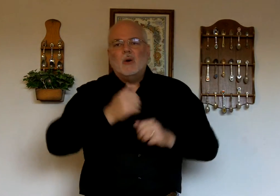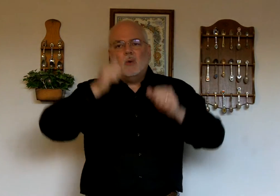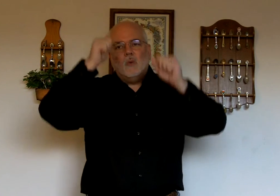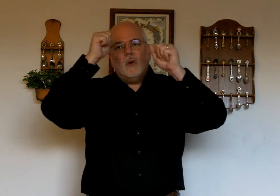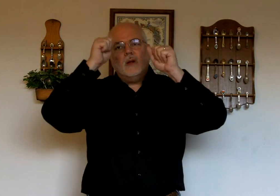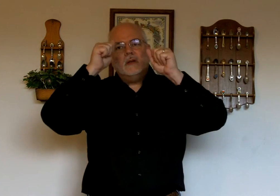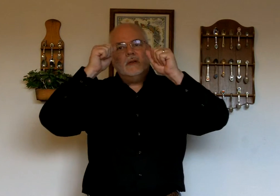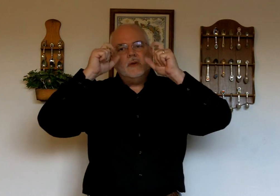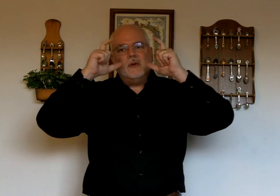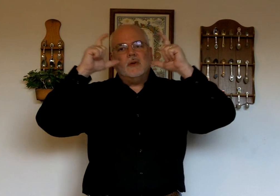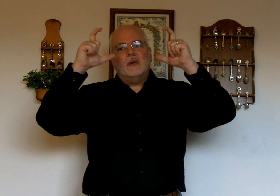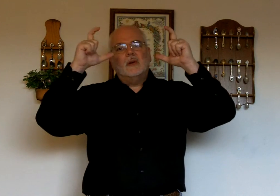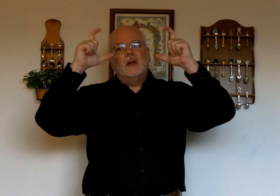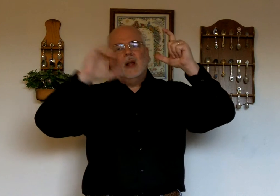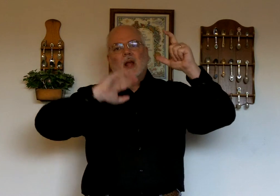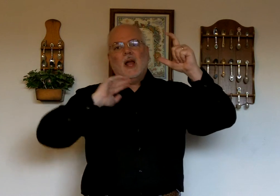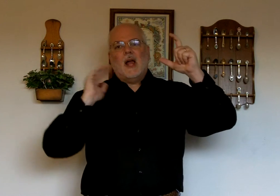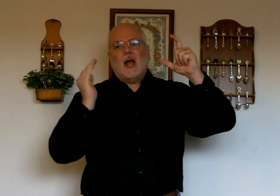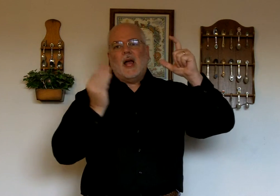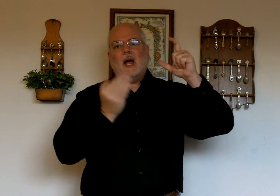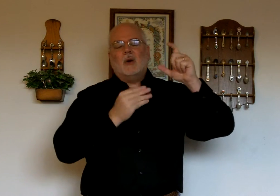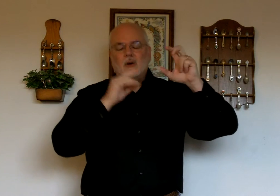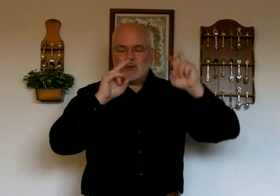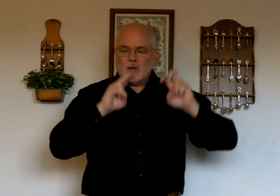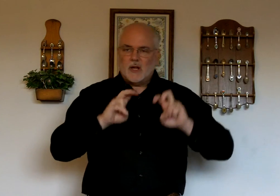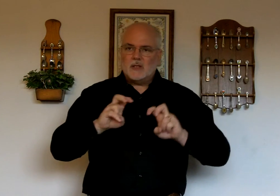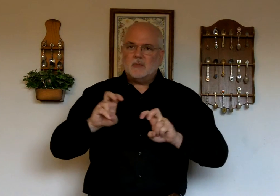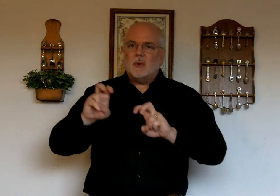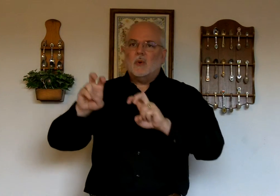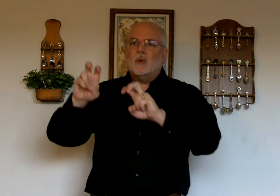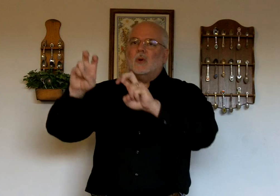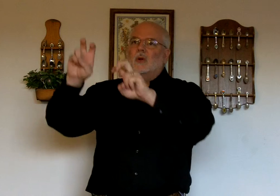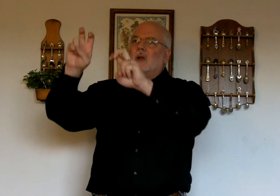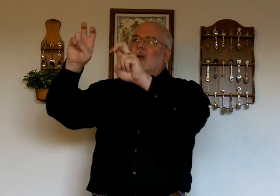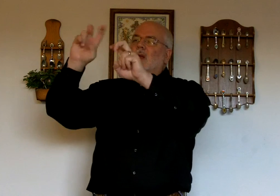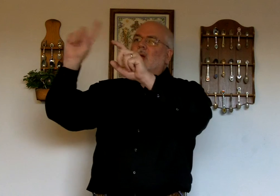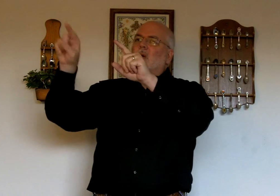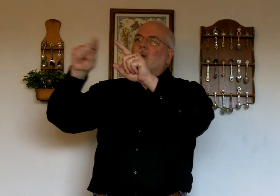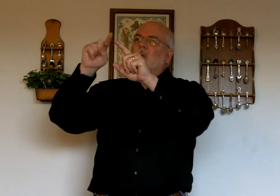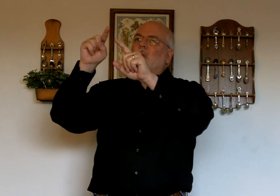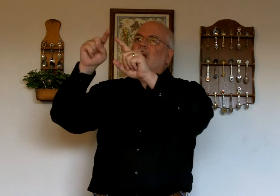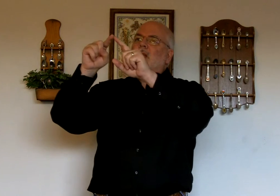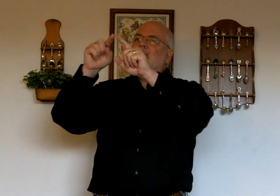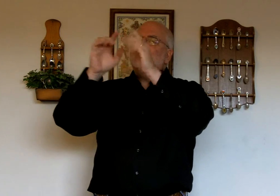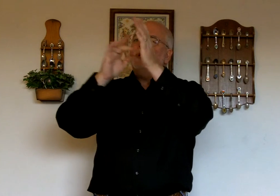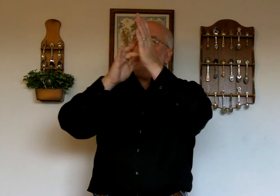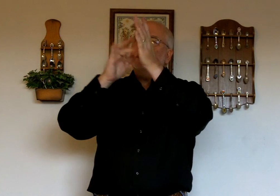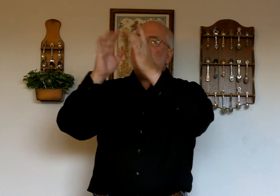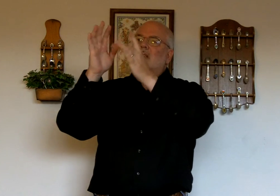wonder, our transform, Lord, when Jesus